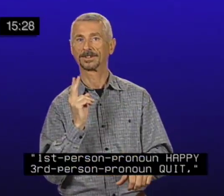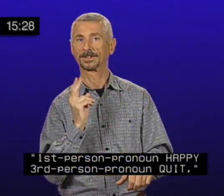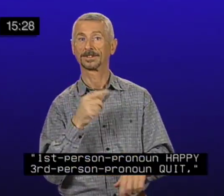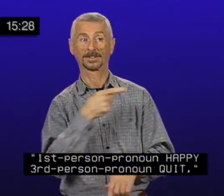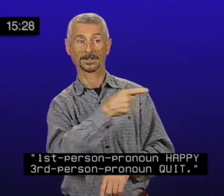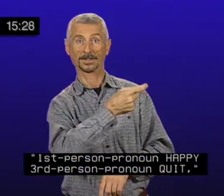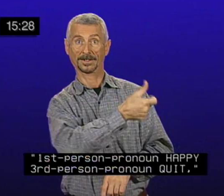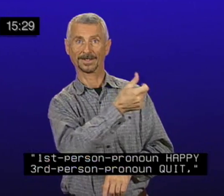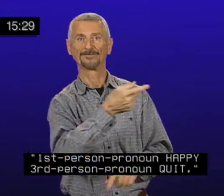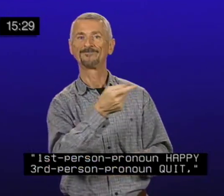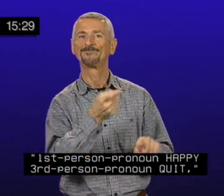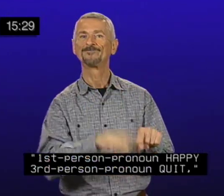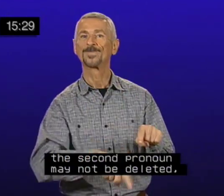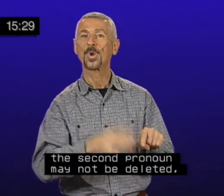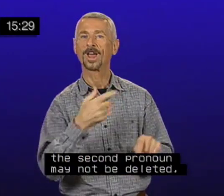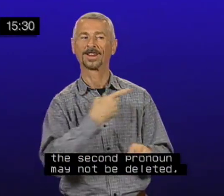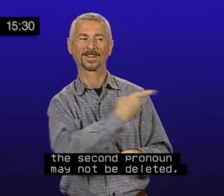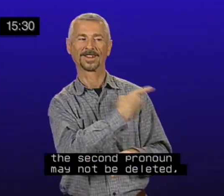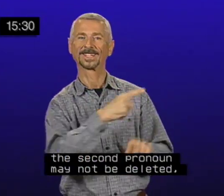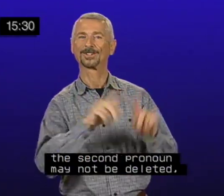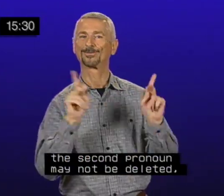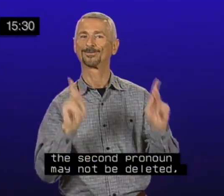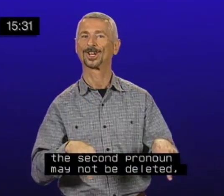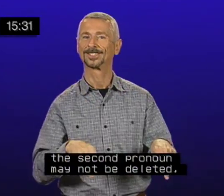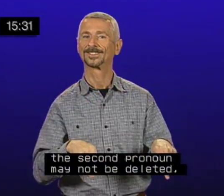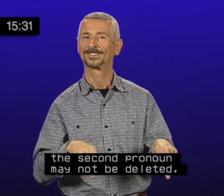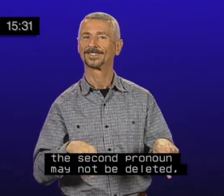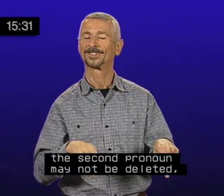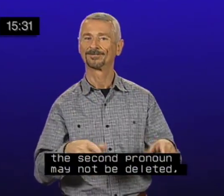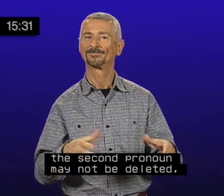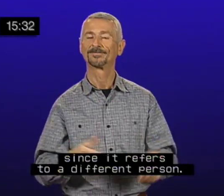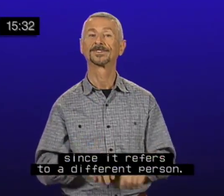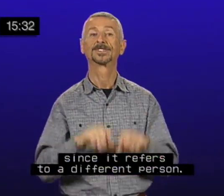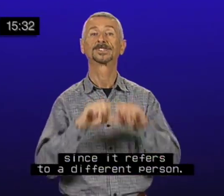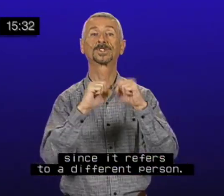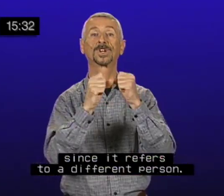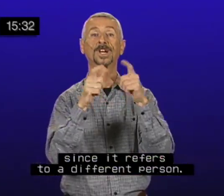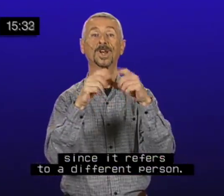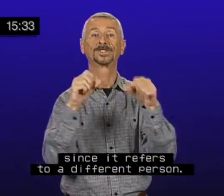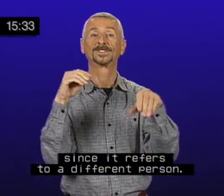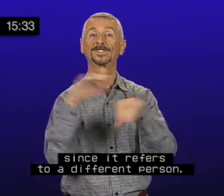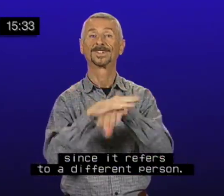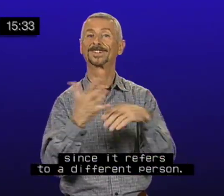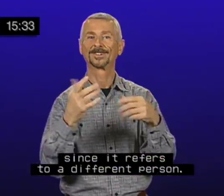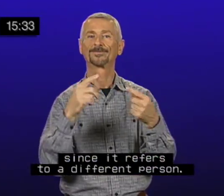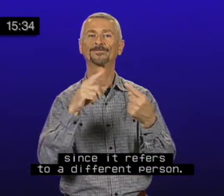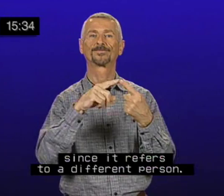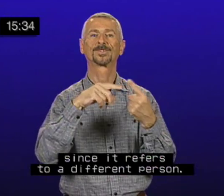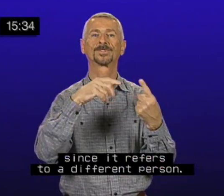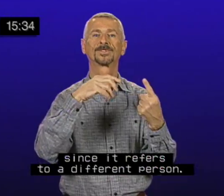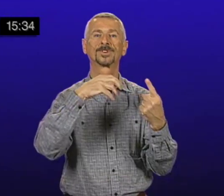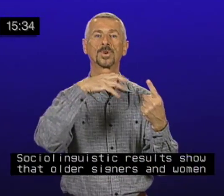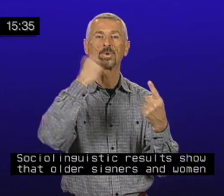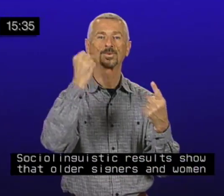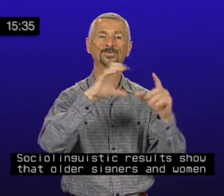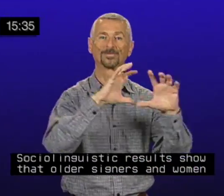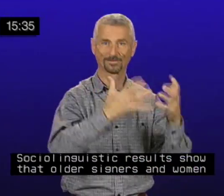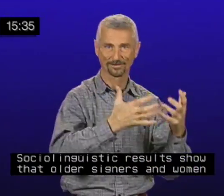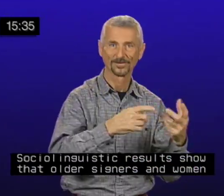pronoun quit, the second pronoun may not be deleted since it refers to a different person. Socio-linguistic results